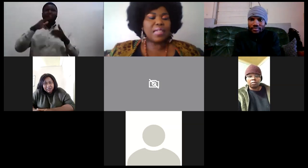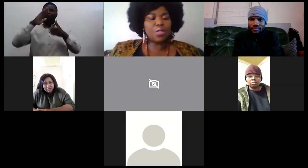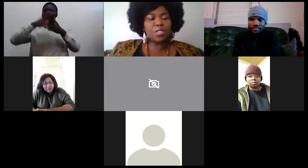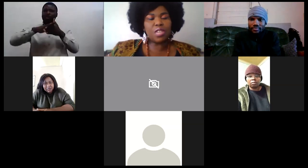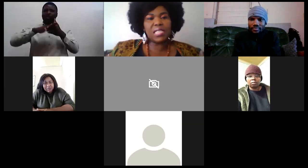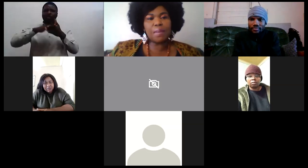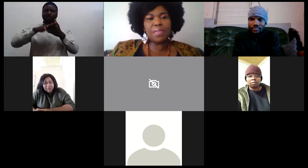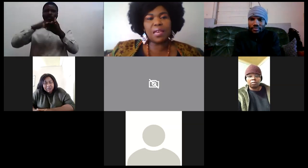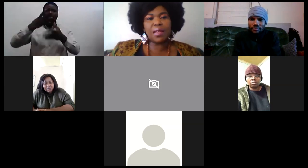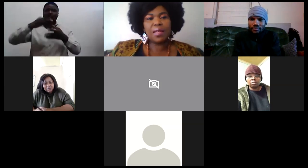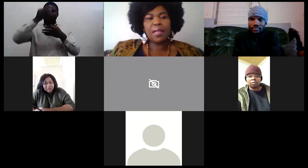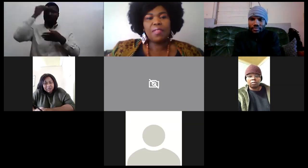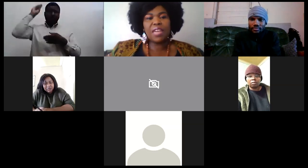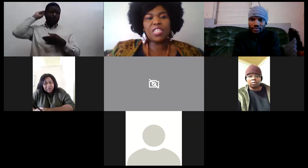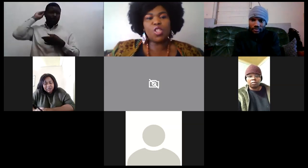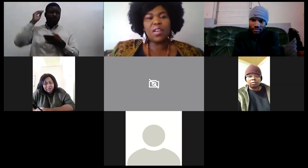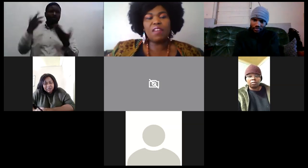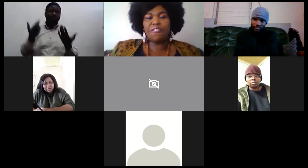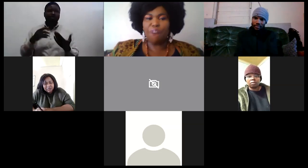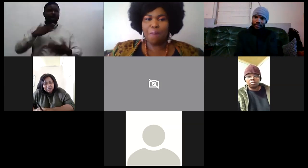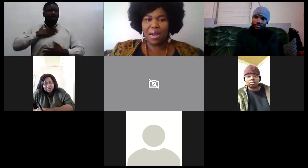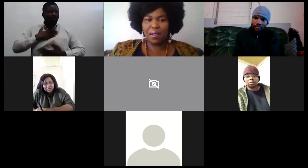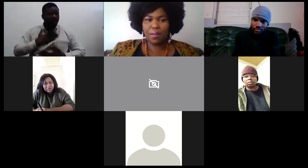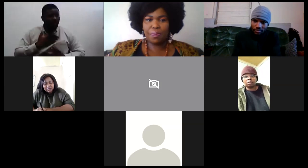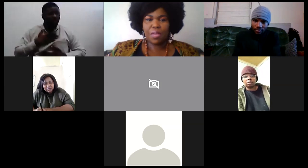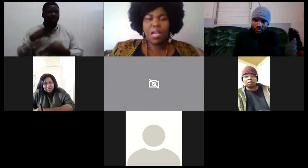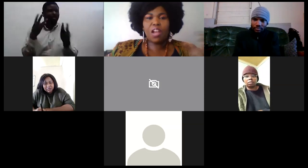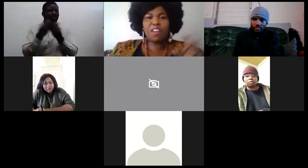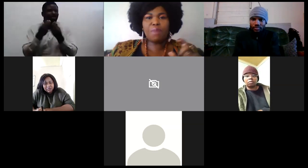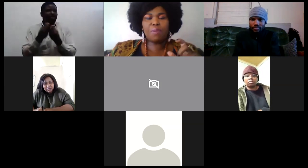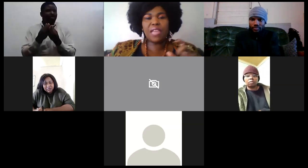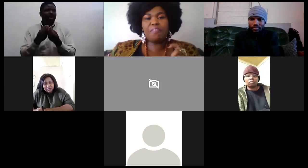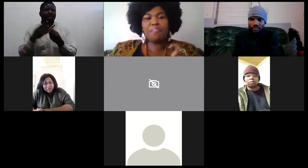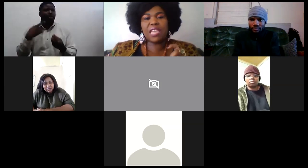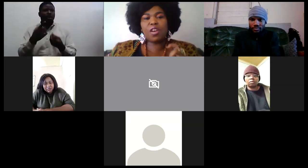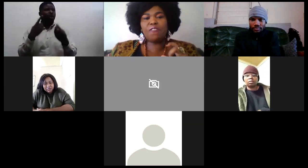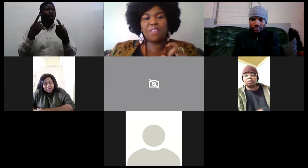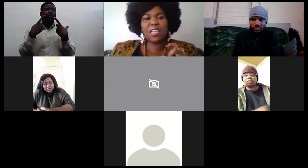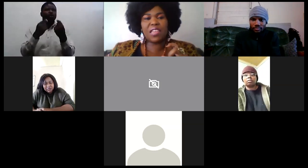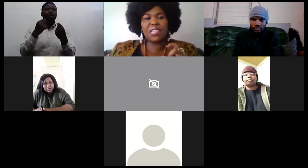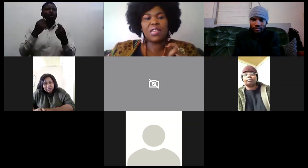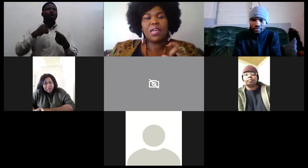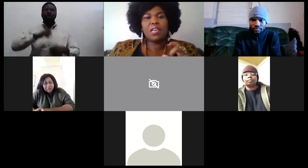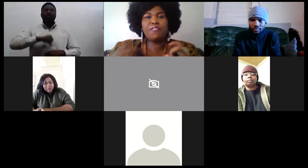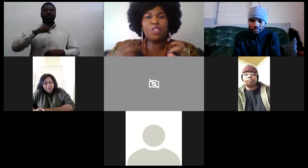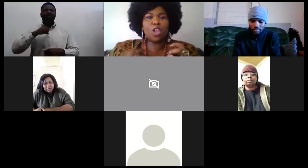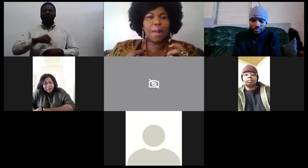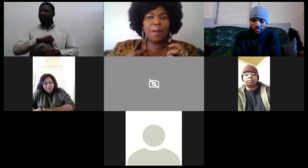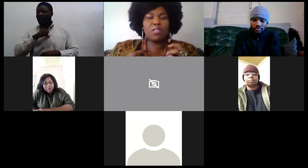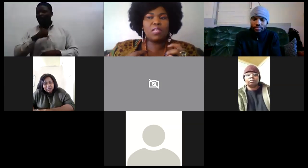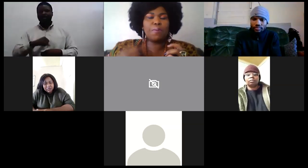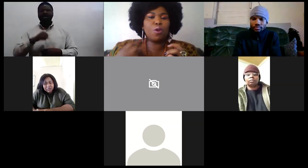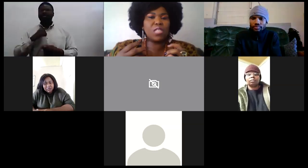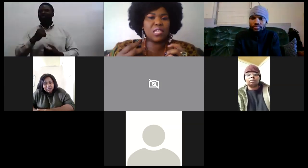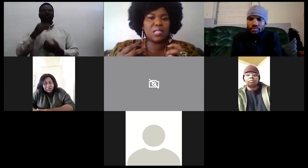gratitude is not something that is only formal a lot of people they have a mistake of thinking that if you talk